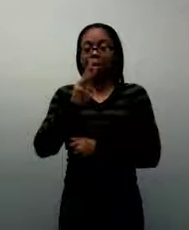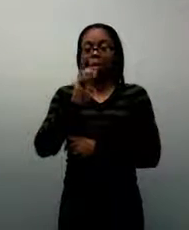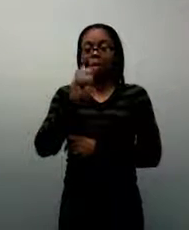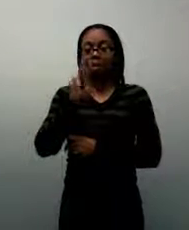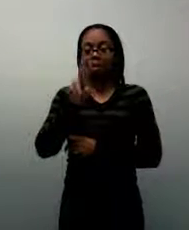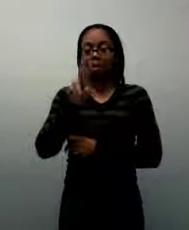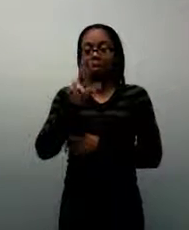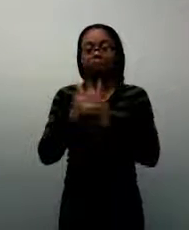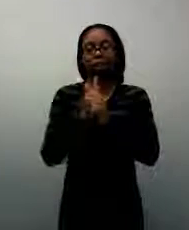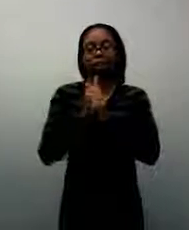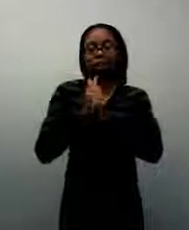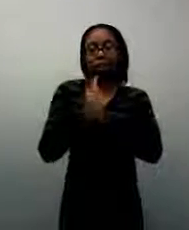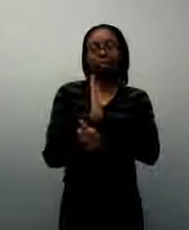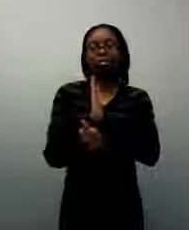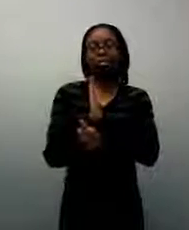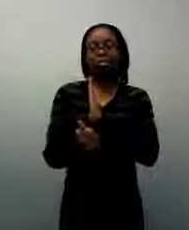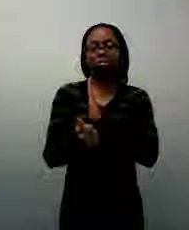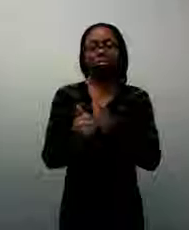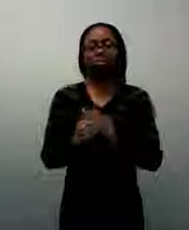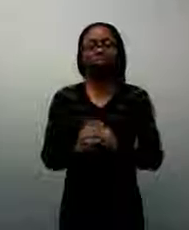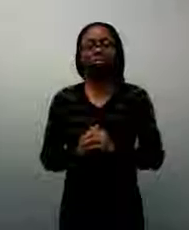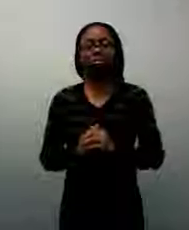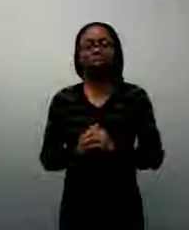then enjoy the books.